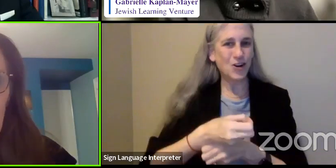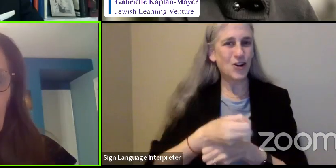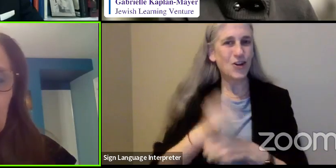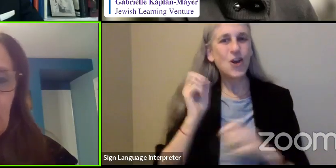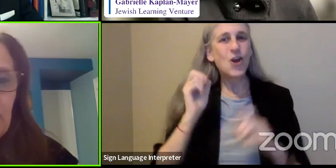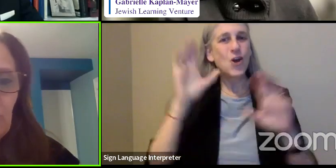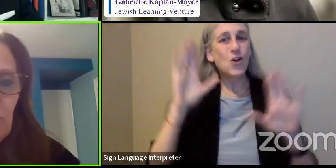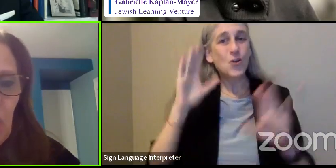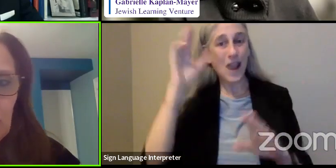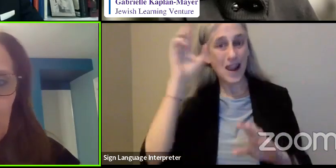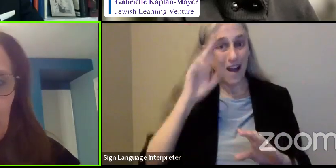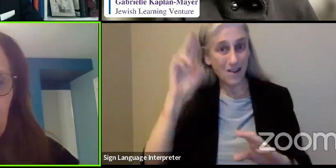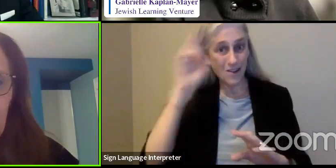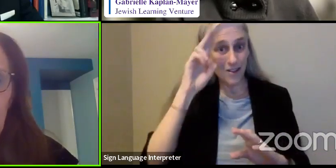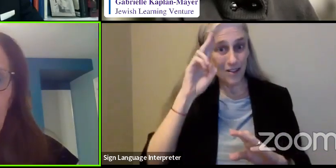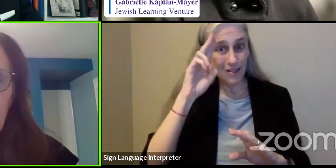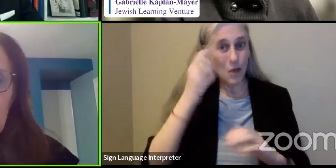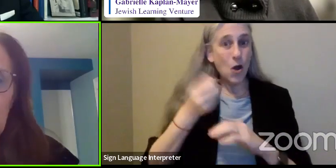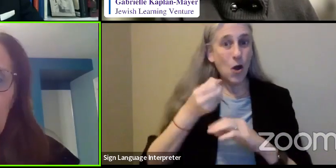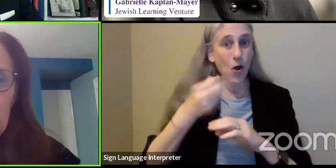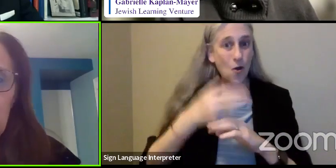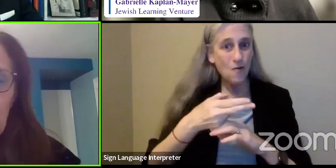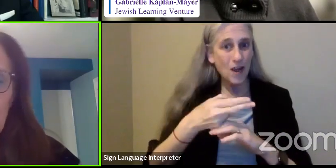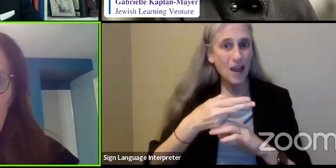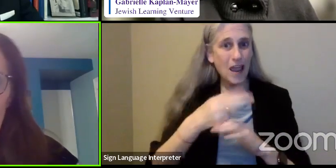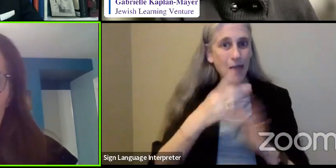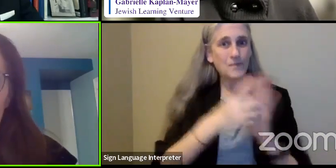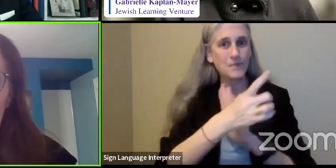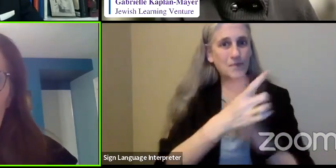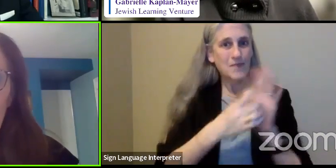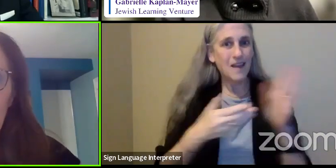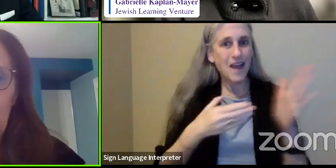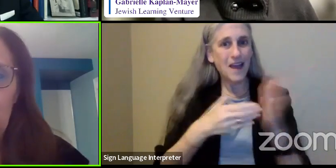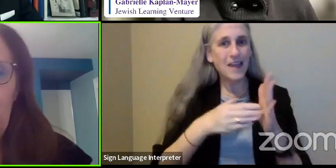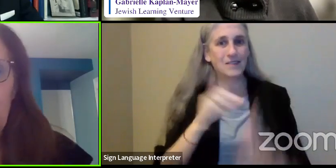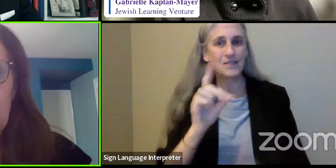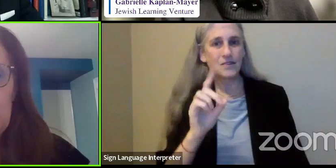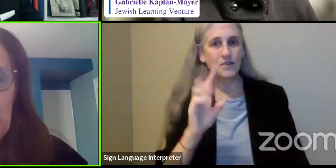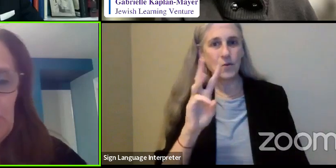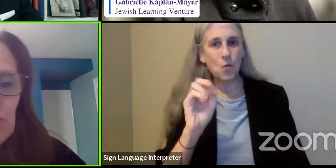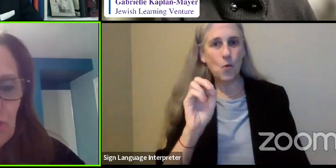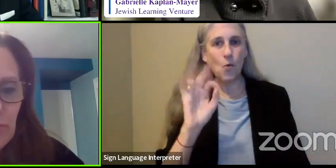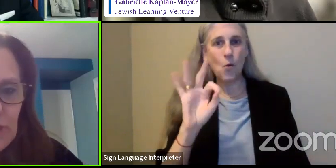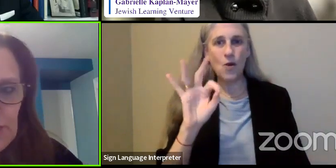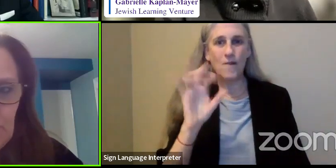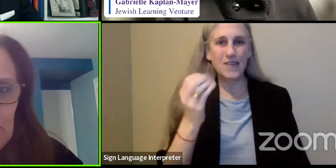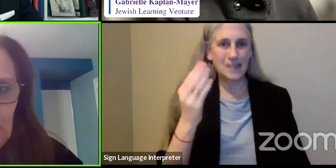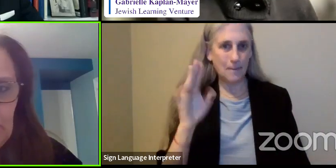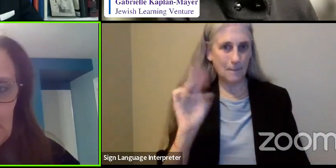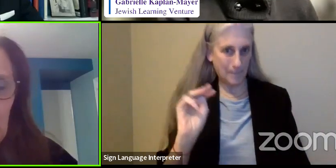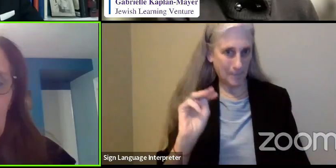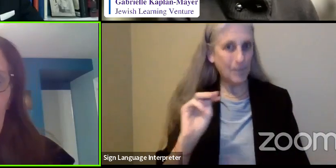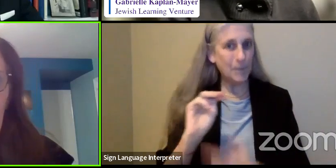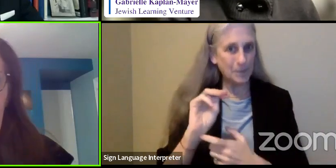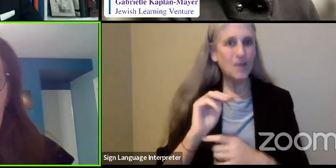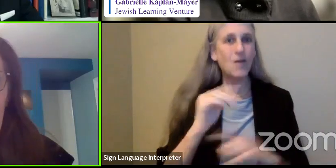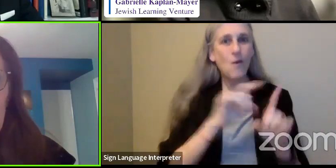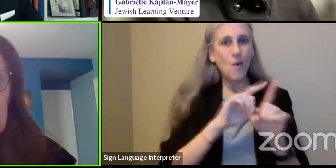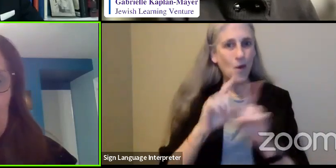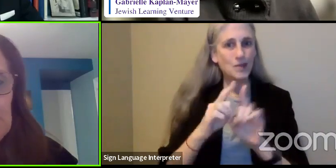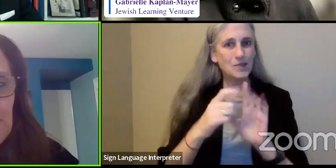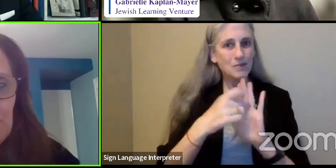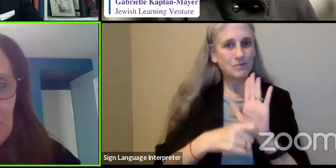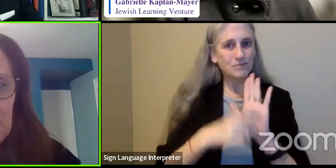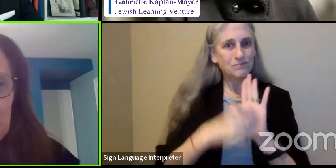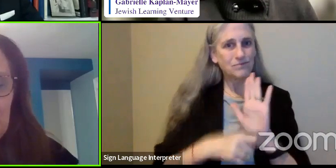dwarfism to lead a remarkable life. She's also written a journal created for fellow parents raising children with disabilities. And